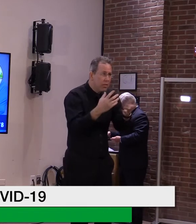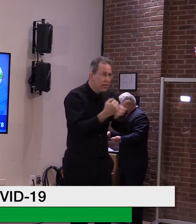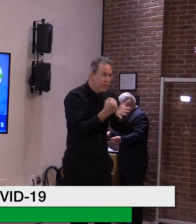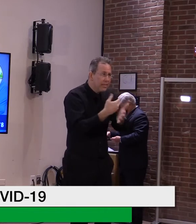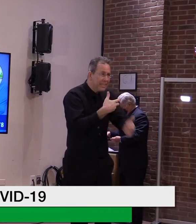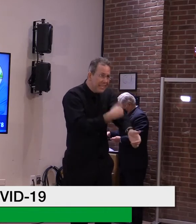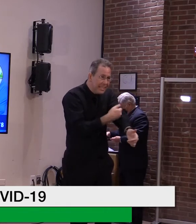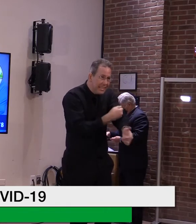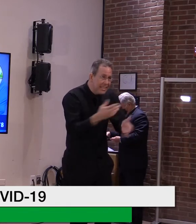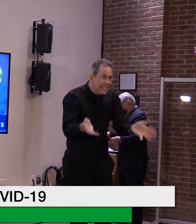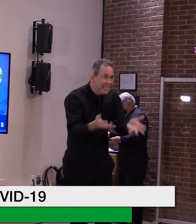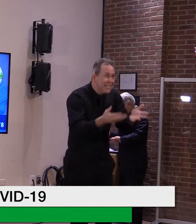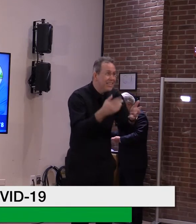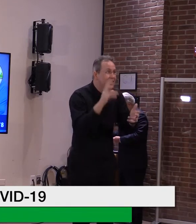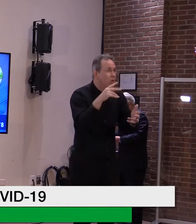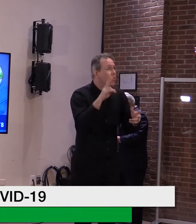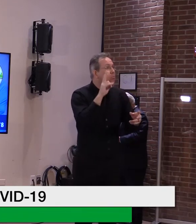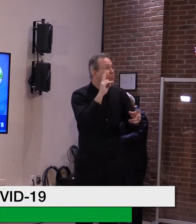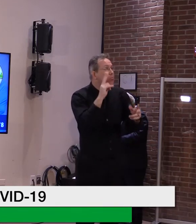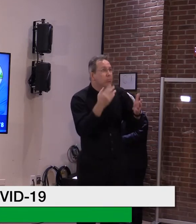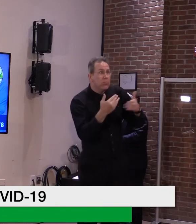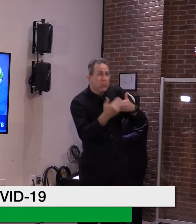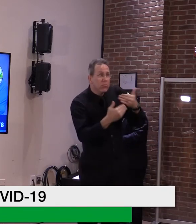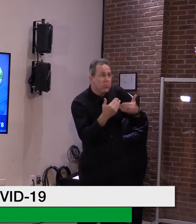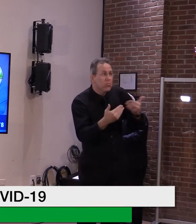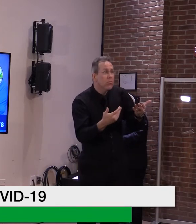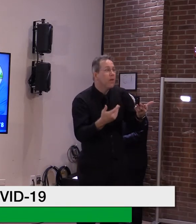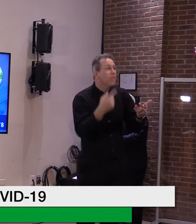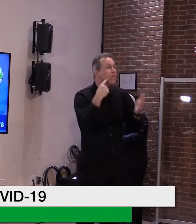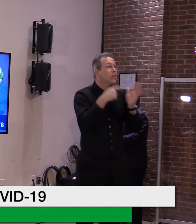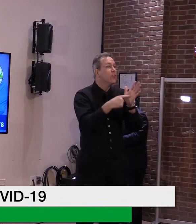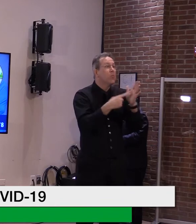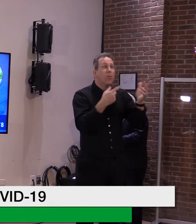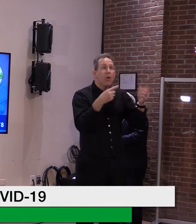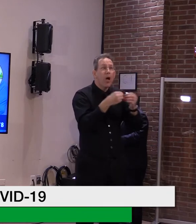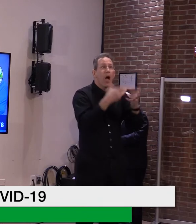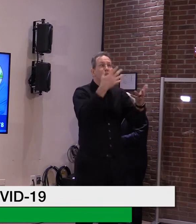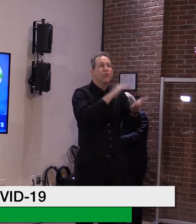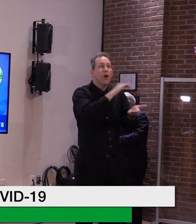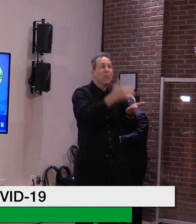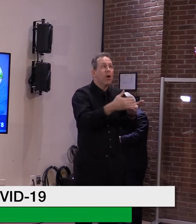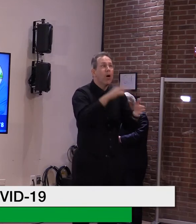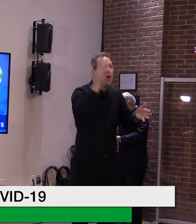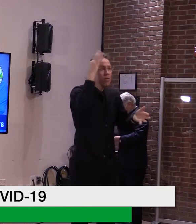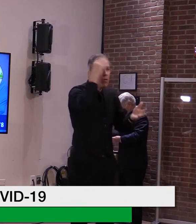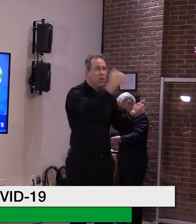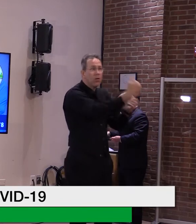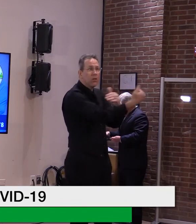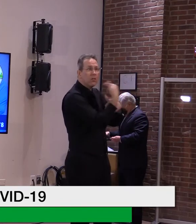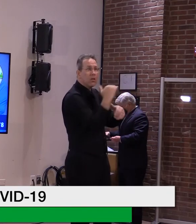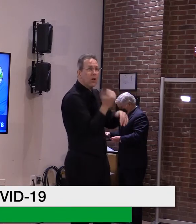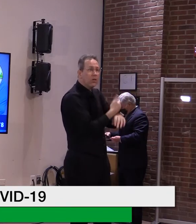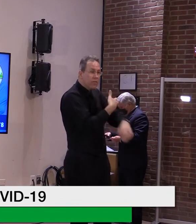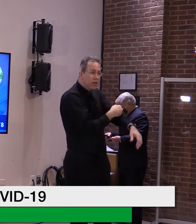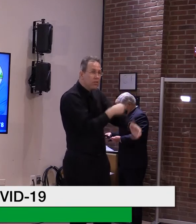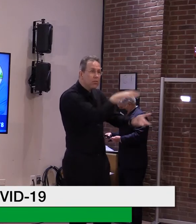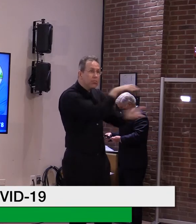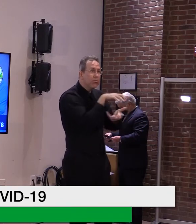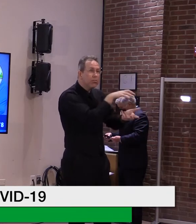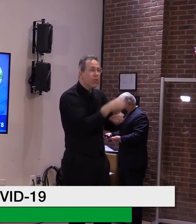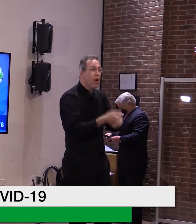well how much supply we're going to get from the federal government, which includes mostly the Johnson & Johnson